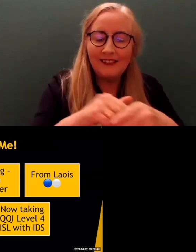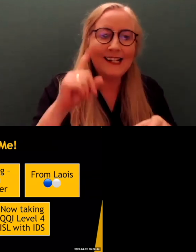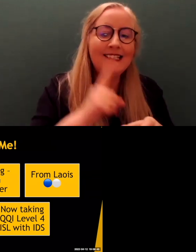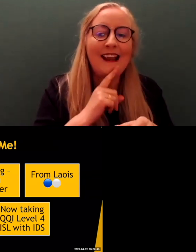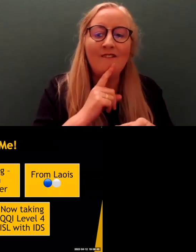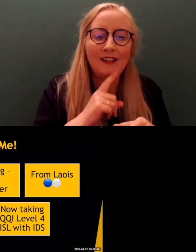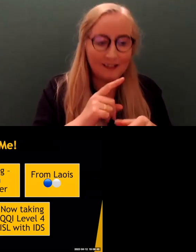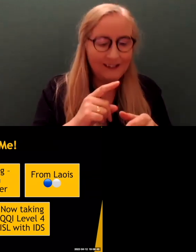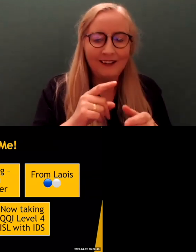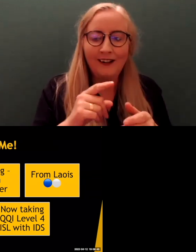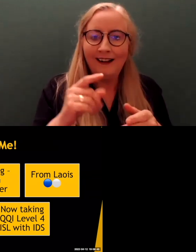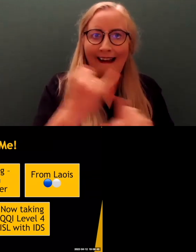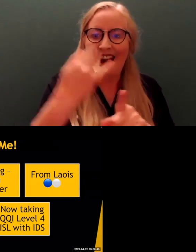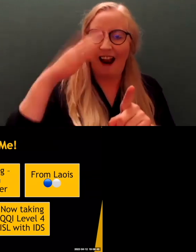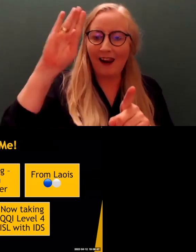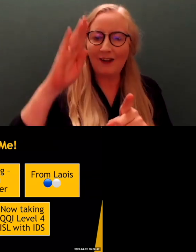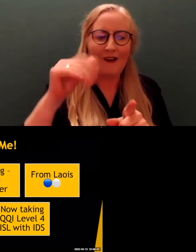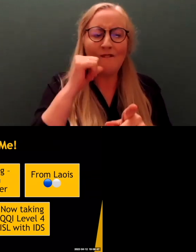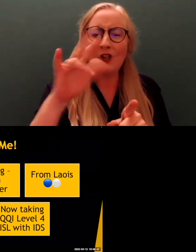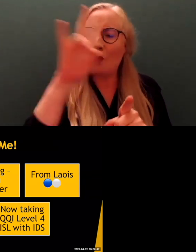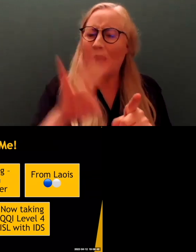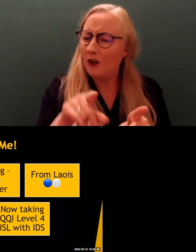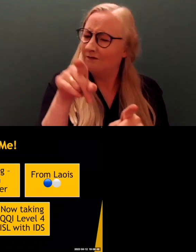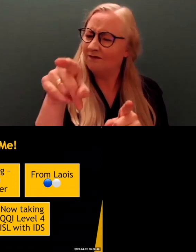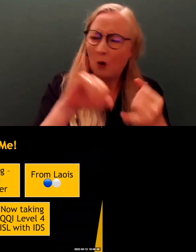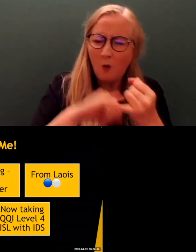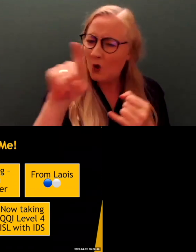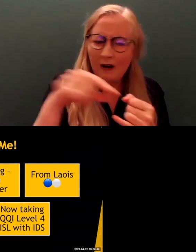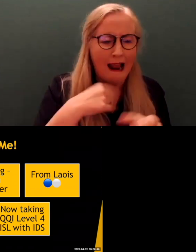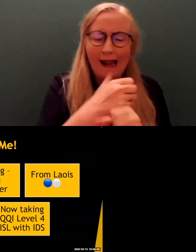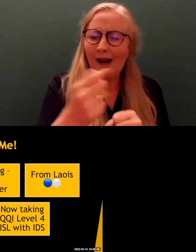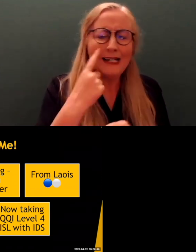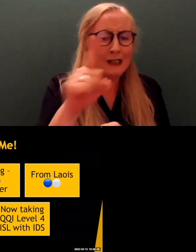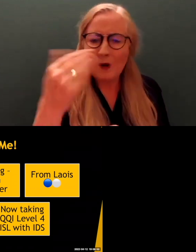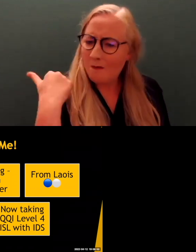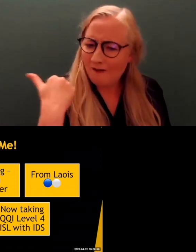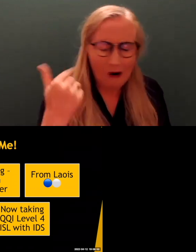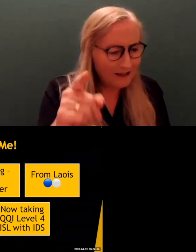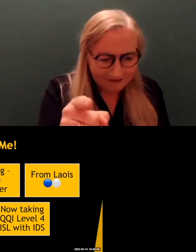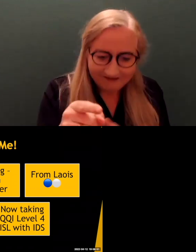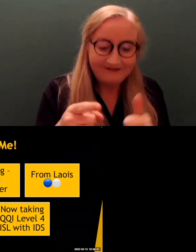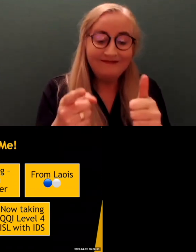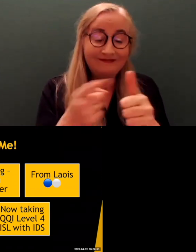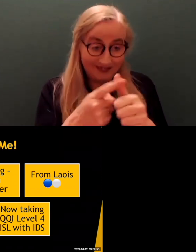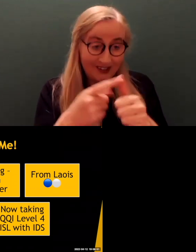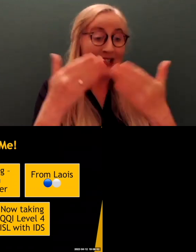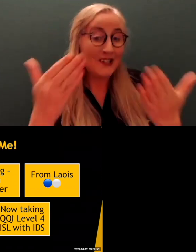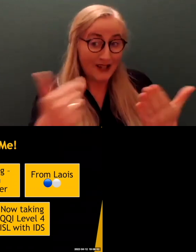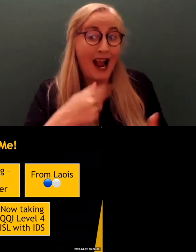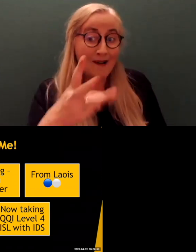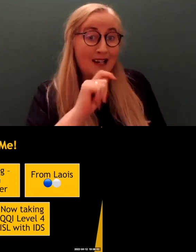question people ask me is, who are you? What are you doing here? I haven't seen you before. I don't know you. So, I'm going to tell you. My